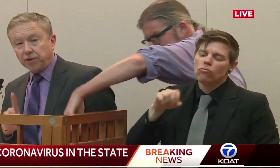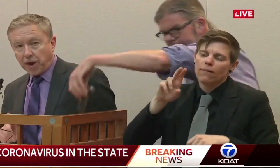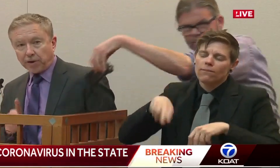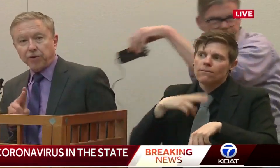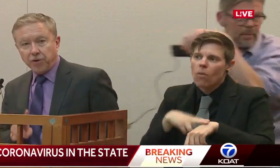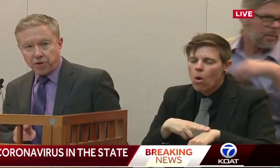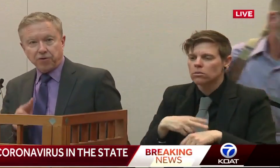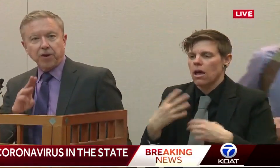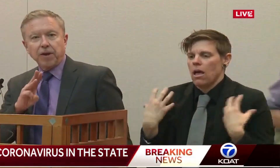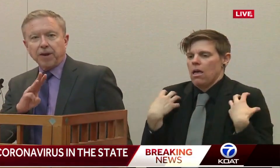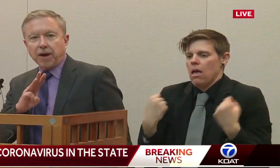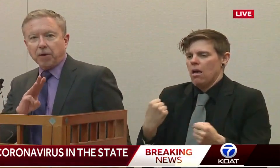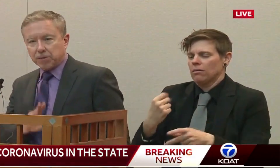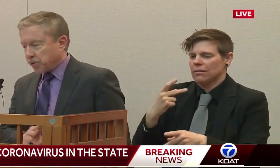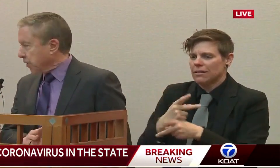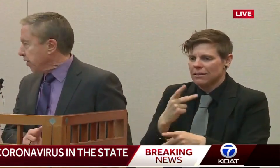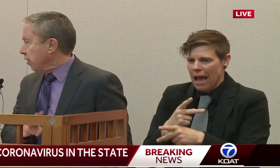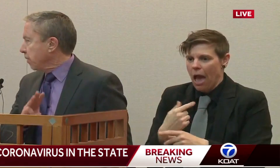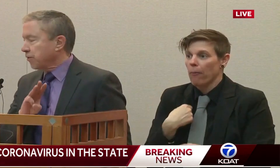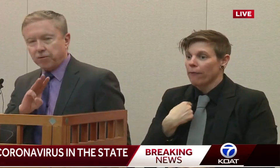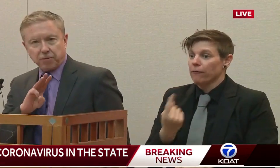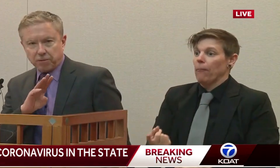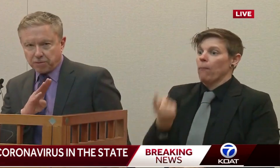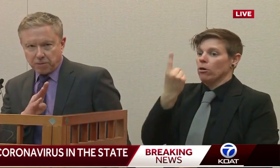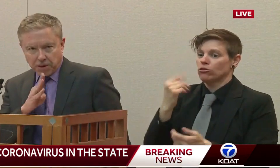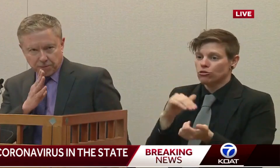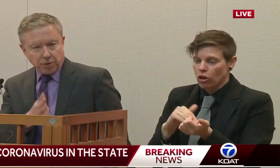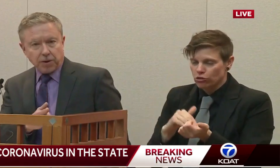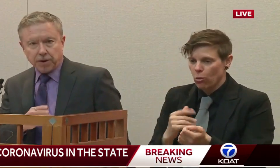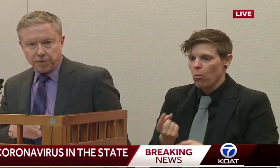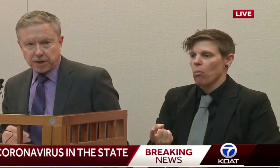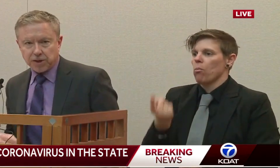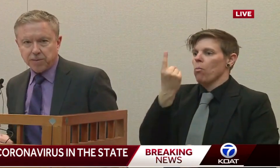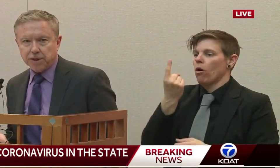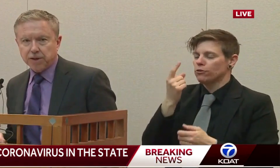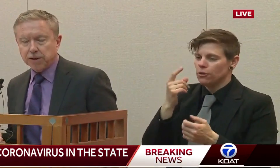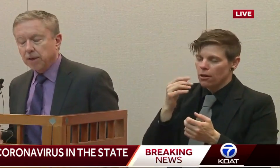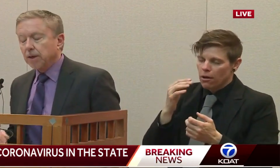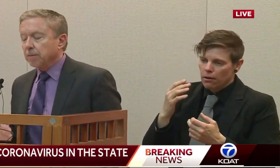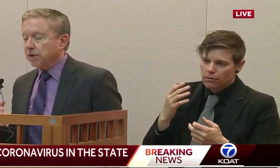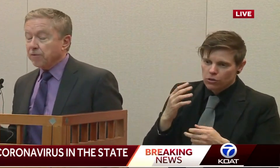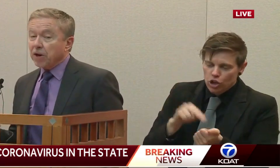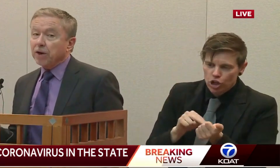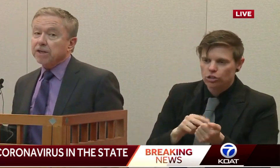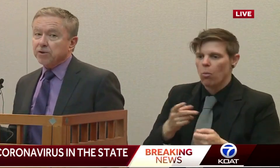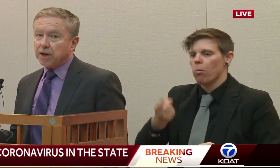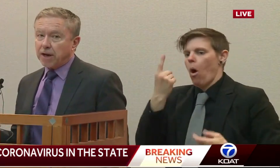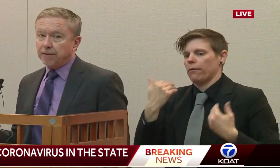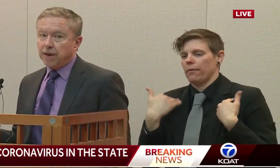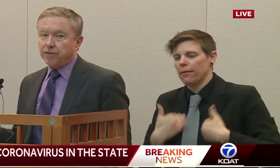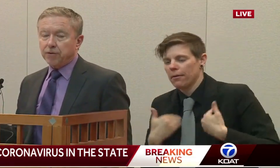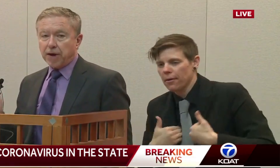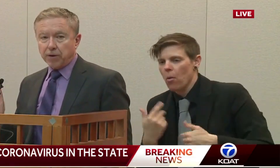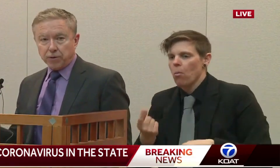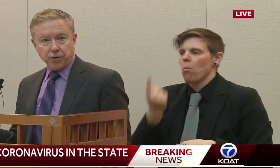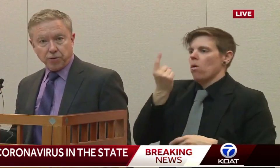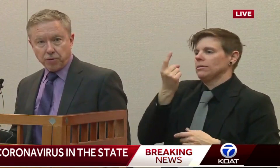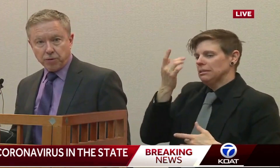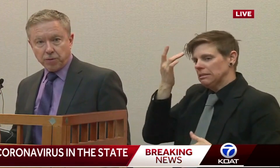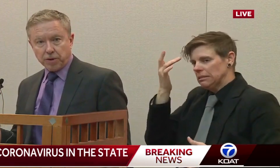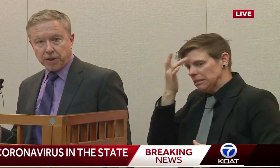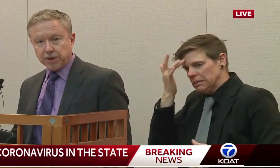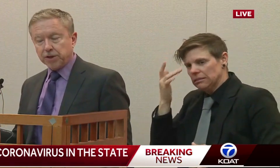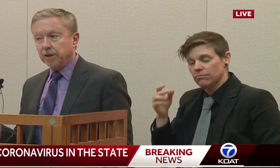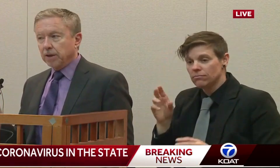person, a single doctor, nurse, a respiratory therapist for infectious patients. But they're very strict guidelines. So if I go